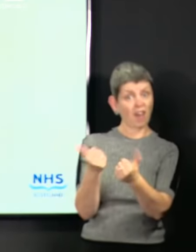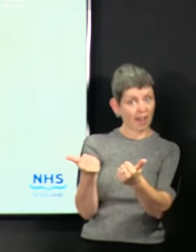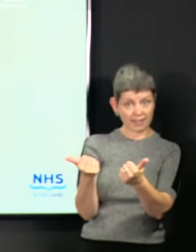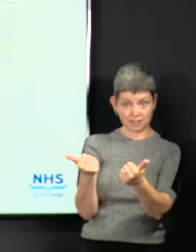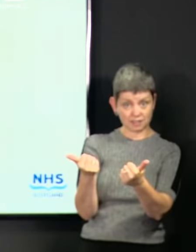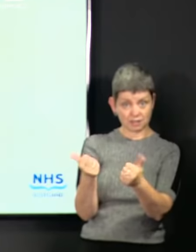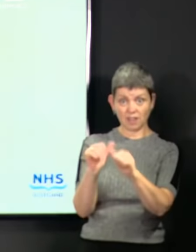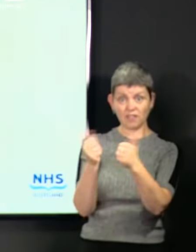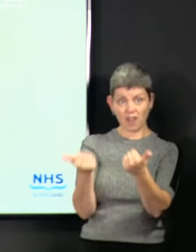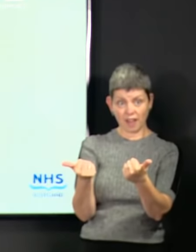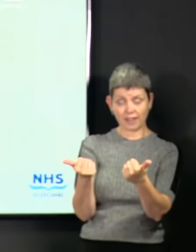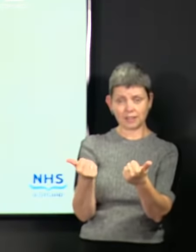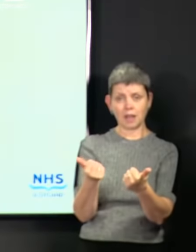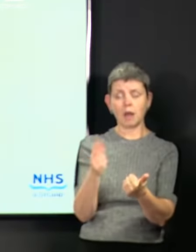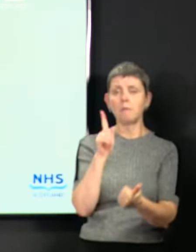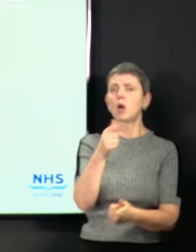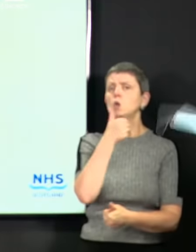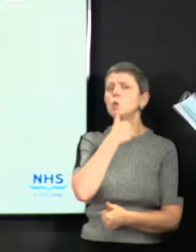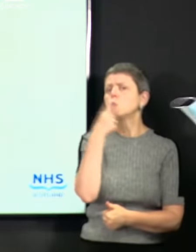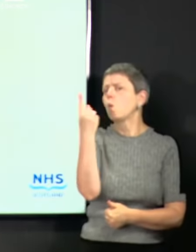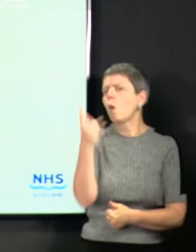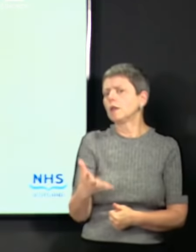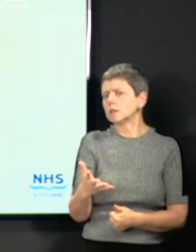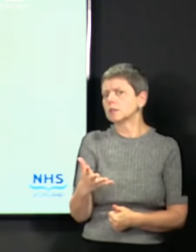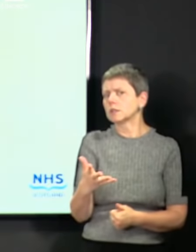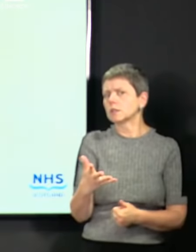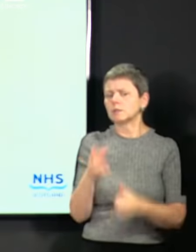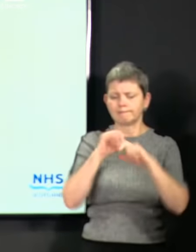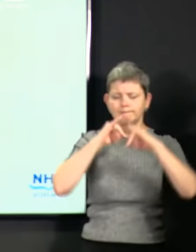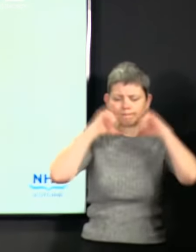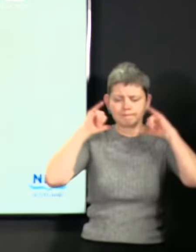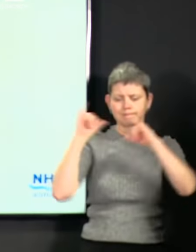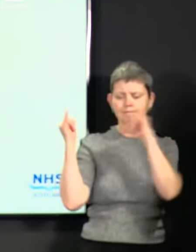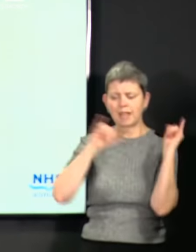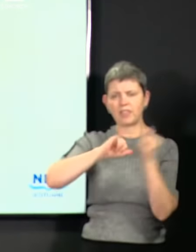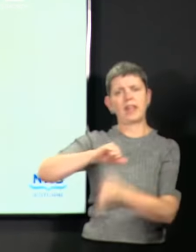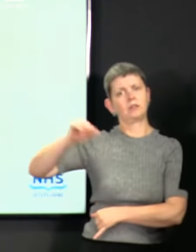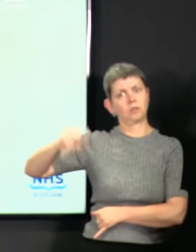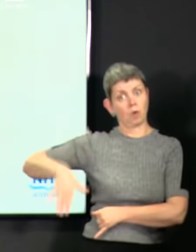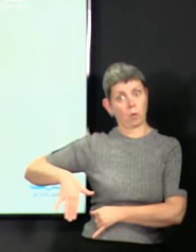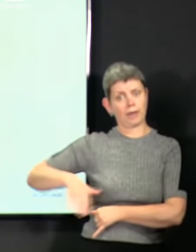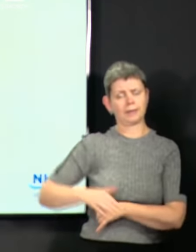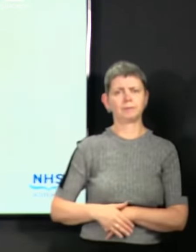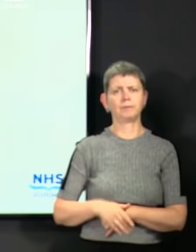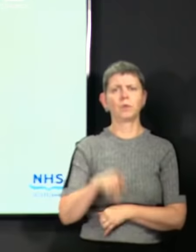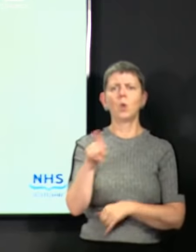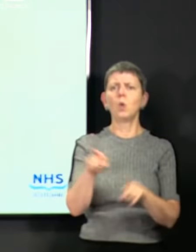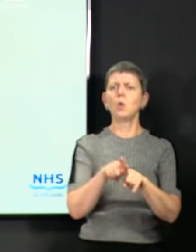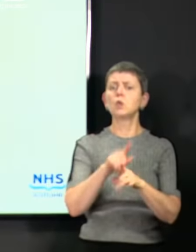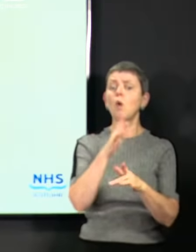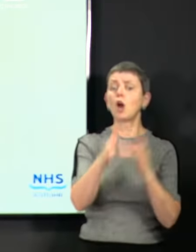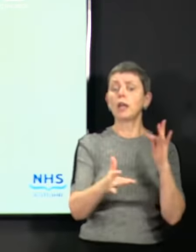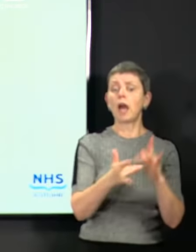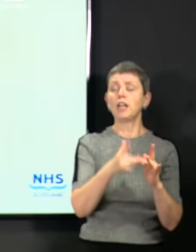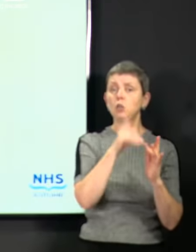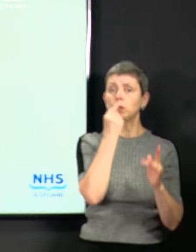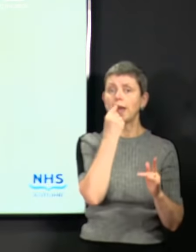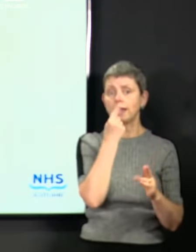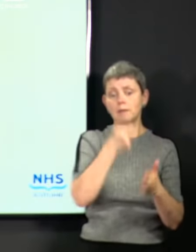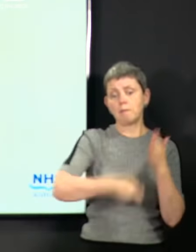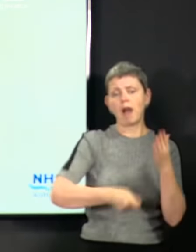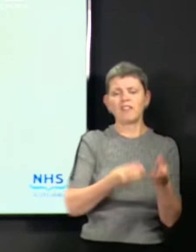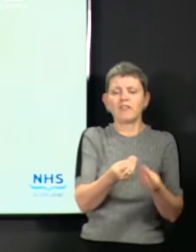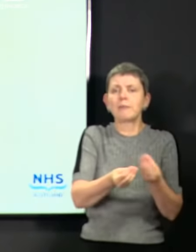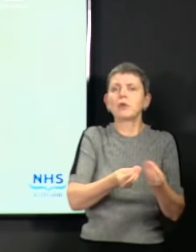satisfactory, but you should use them just that one time and discard them. Increasingly online, you can now get fabric face